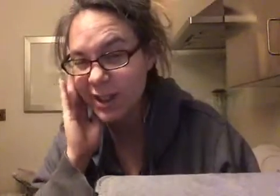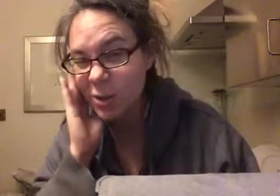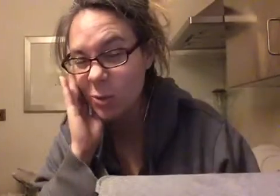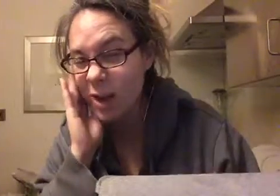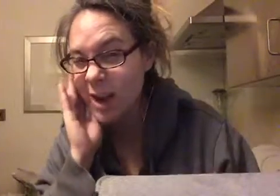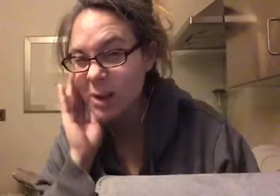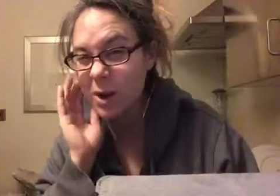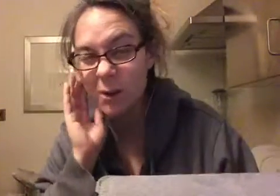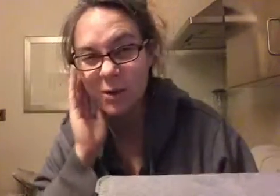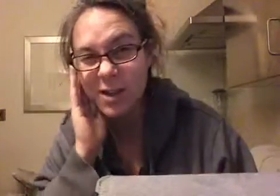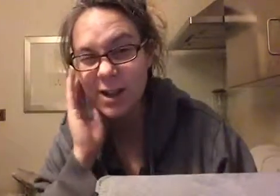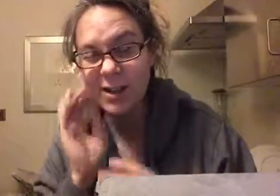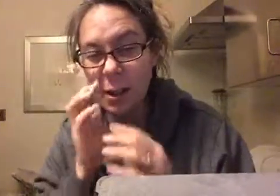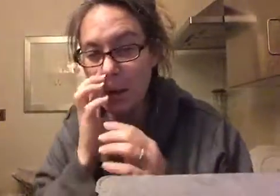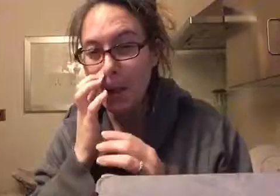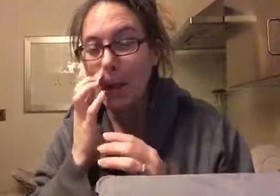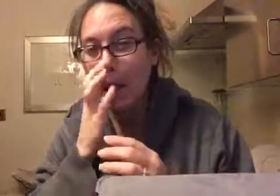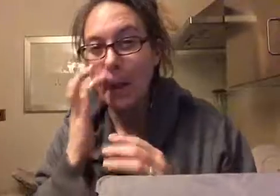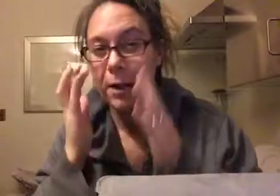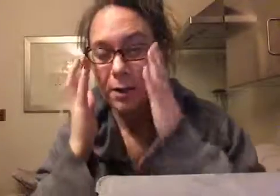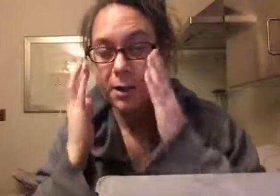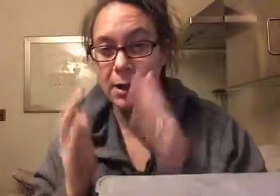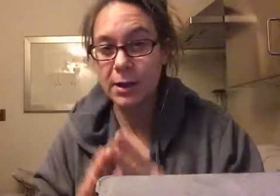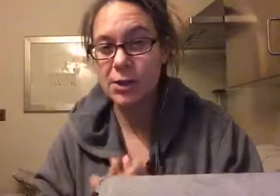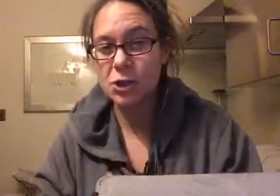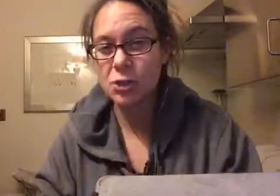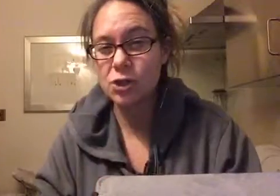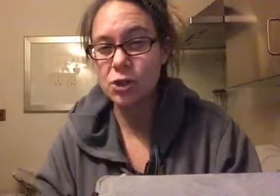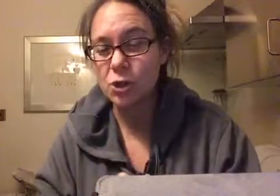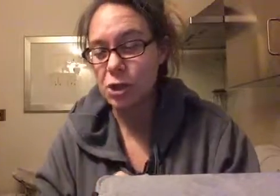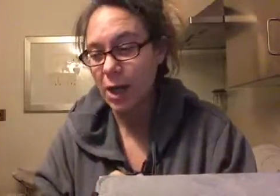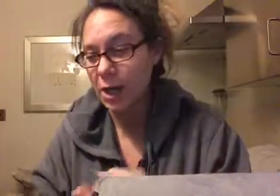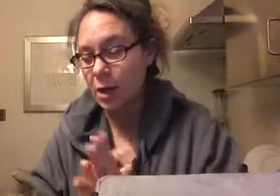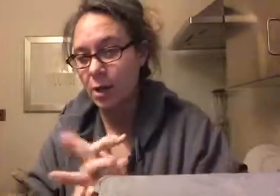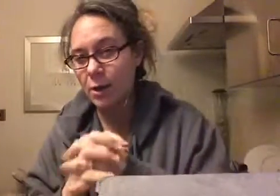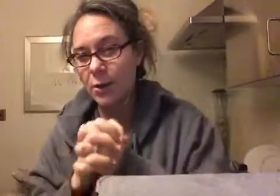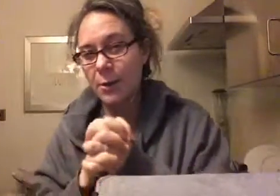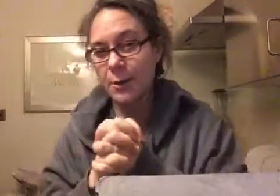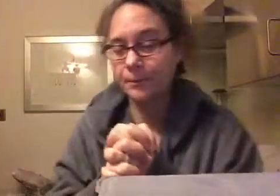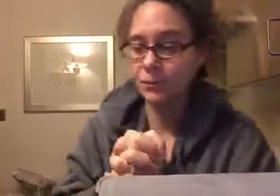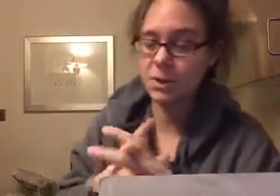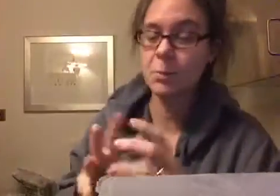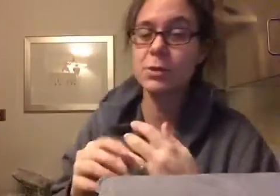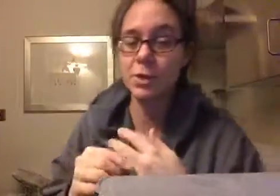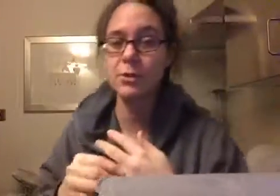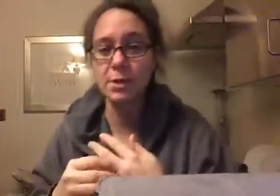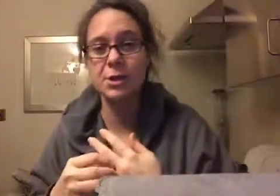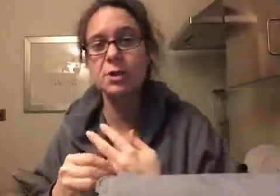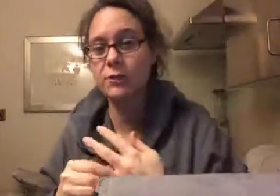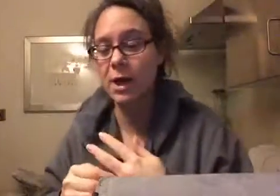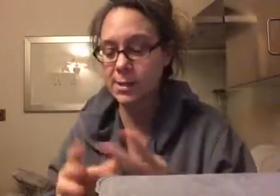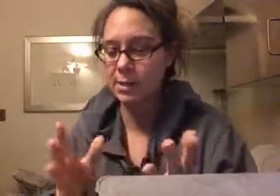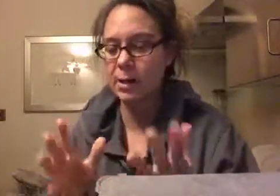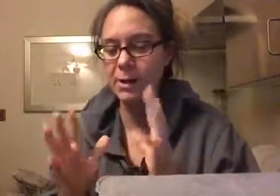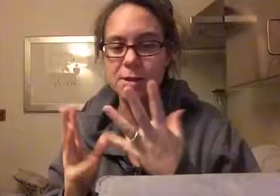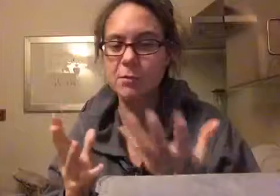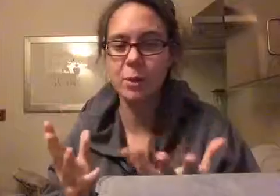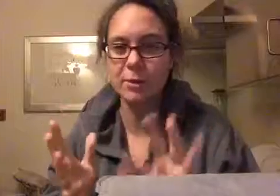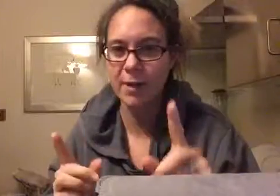I don't know why, I don't know what I've done. Let's do the jaw shake. It's supposed to loosen, I do this for acting. I mean, I'm not a big